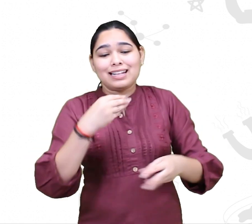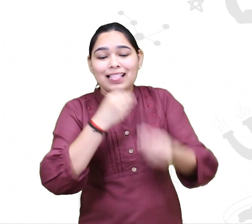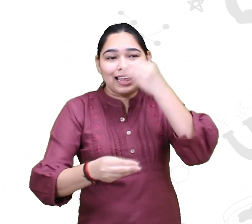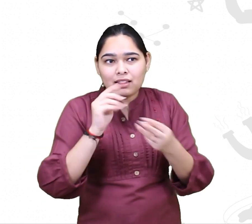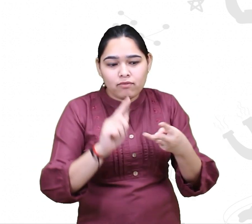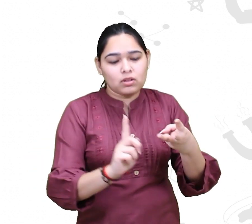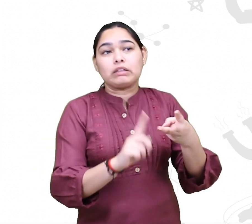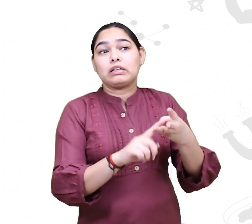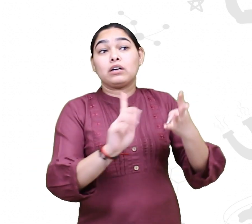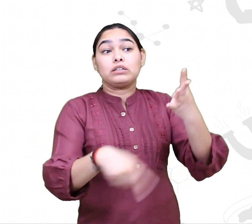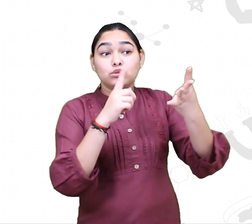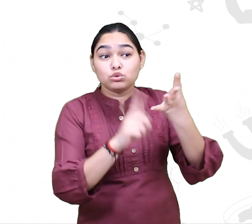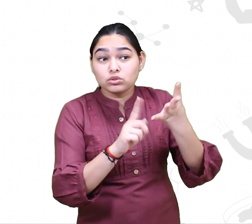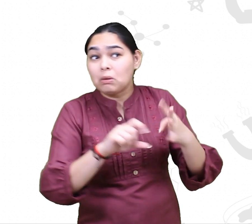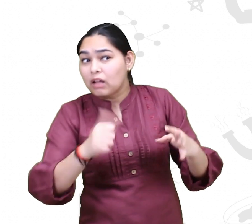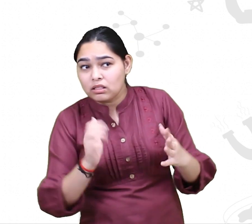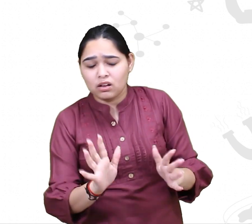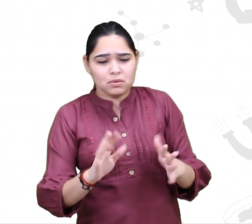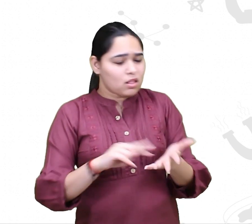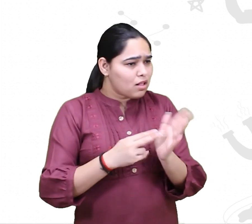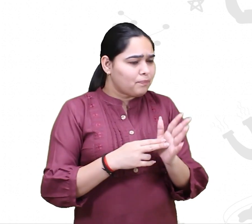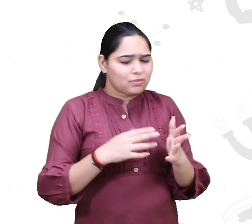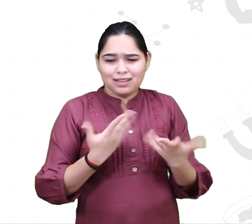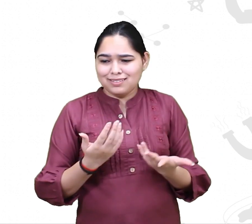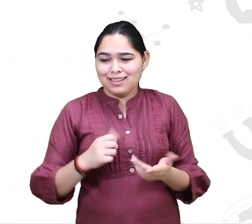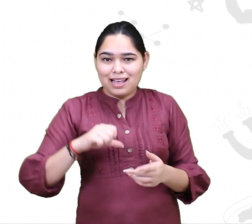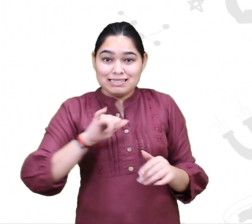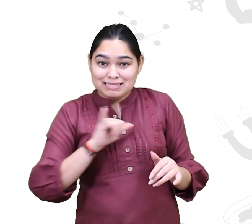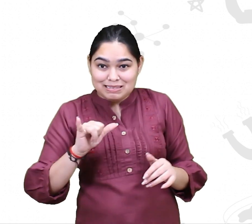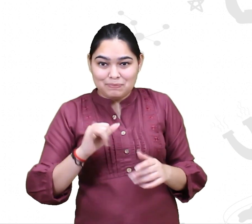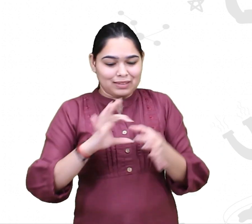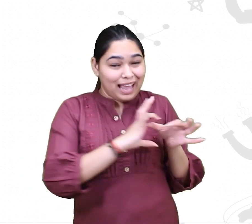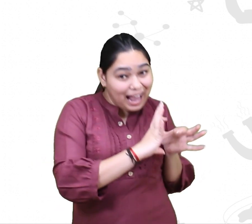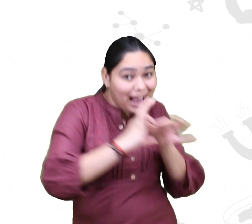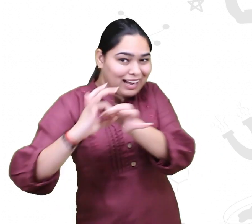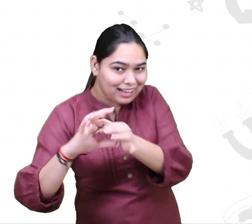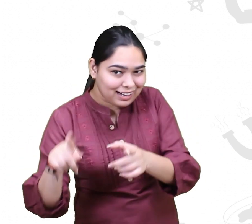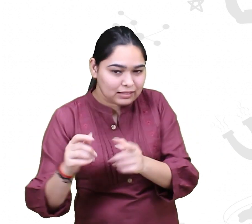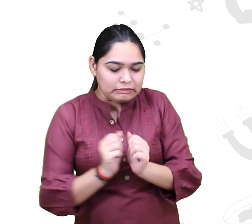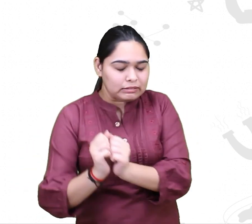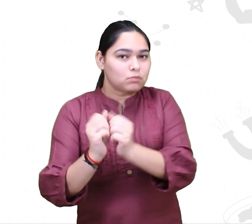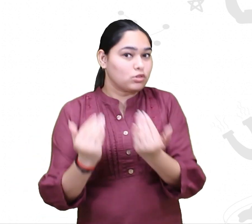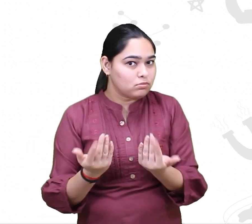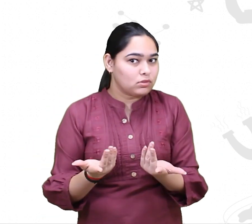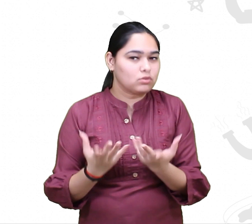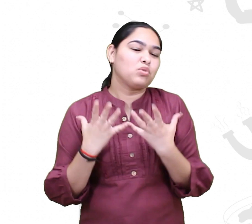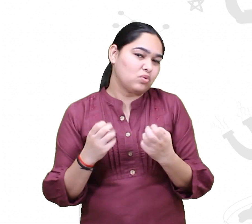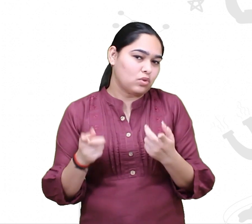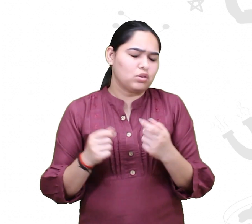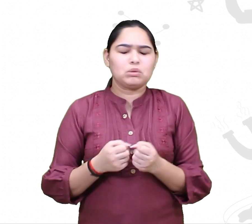finding mates. So, all these things come into the picture and play a role in deciding what behaviors will be performed.